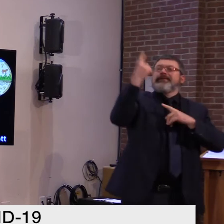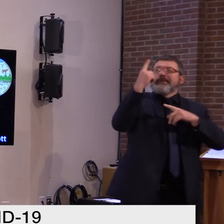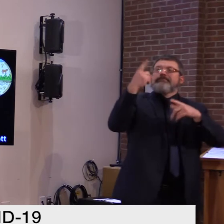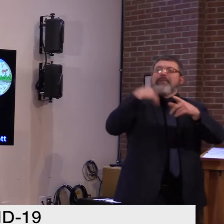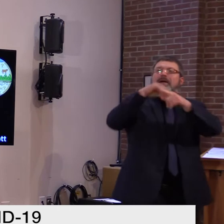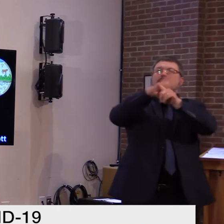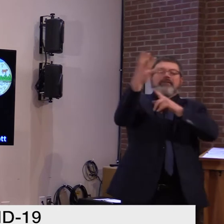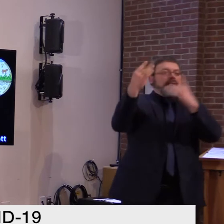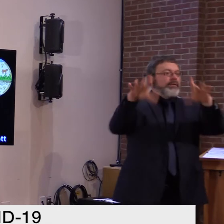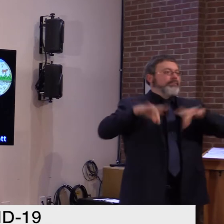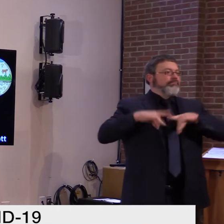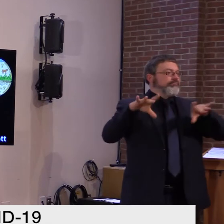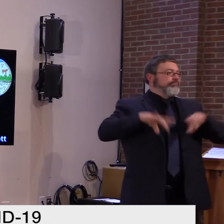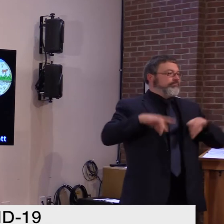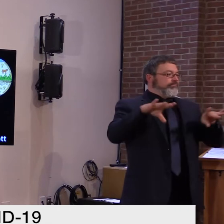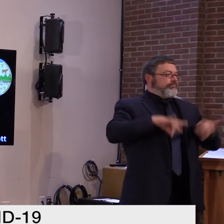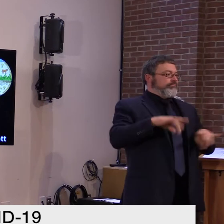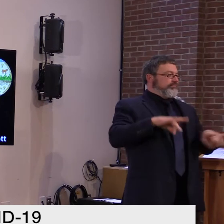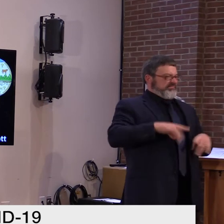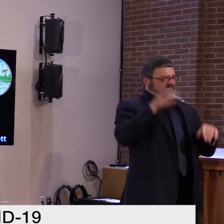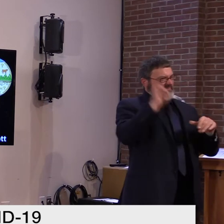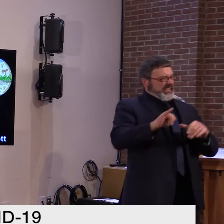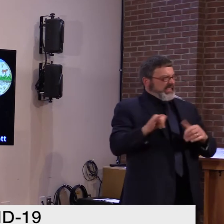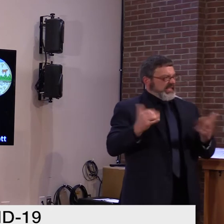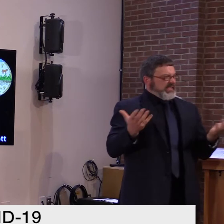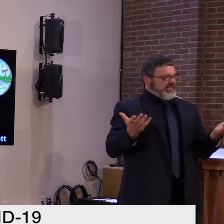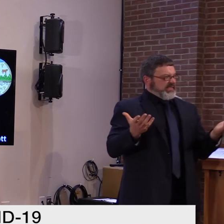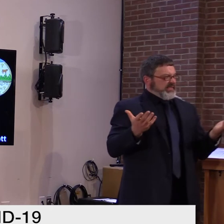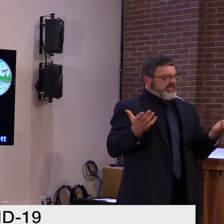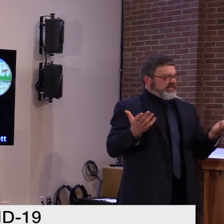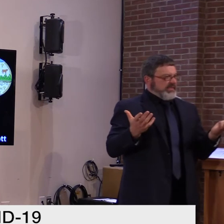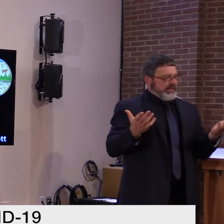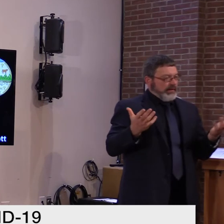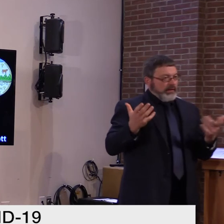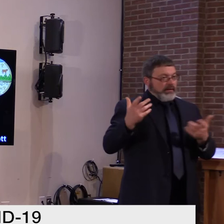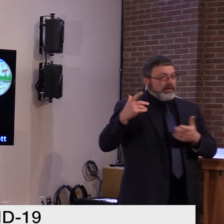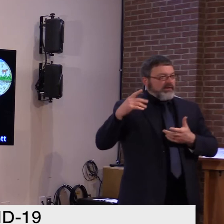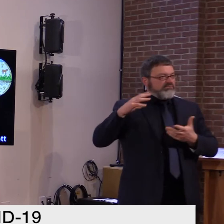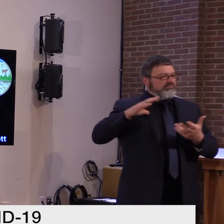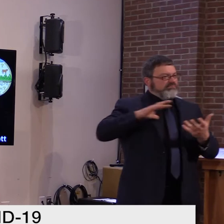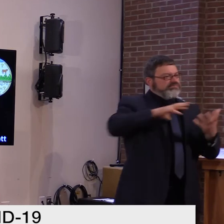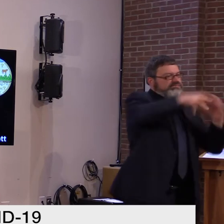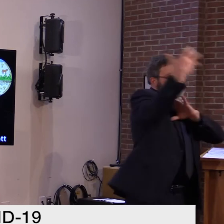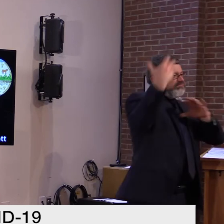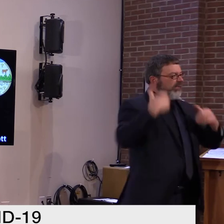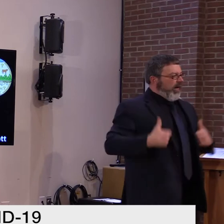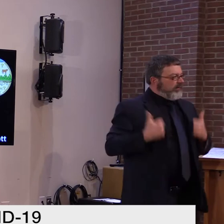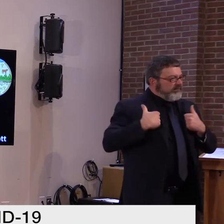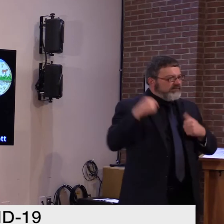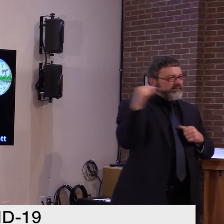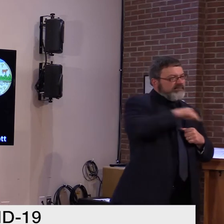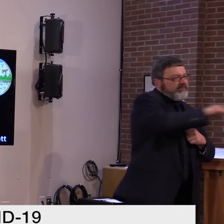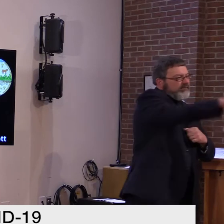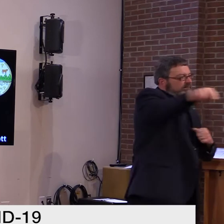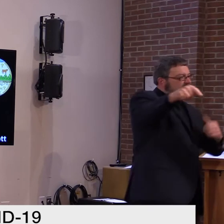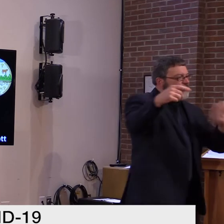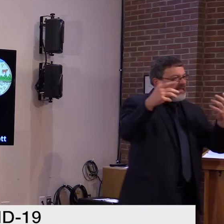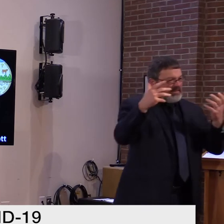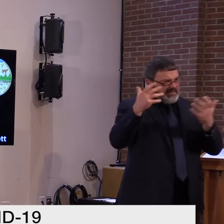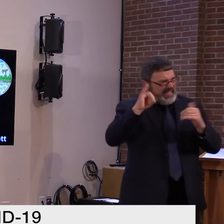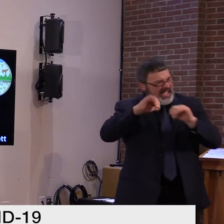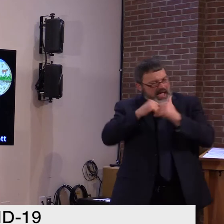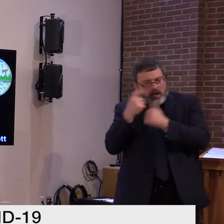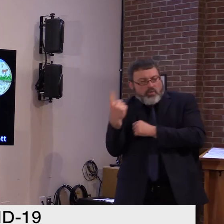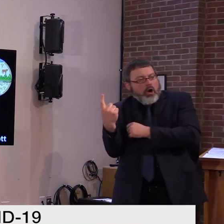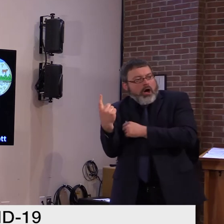Their lives are disrupted for those two weeks. Potentially, the school's operation is disrupted if there's an impact on staffing that